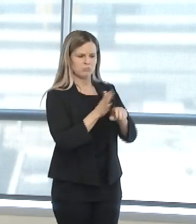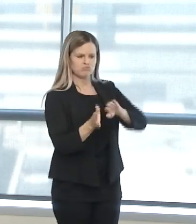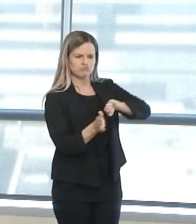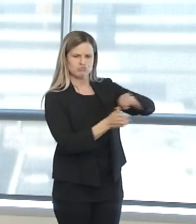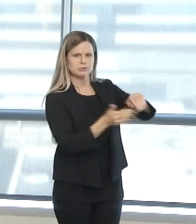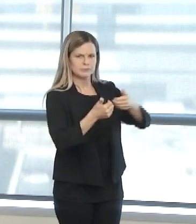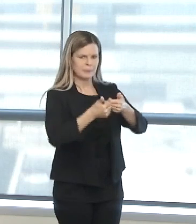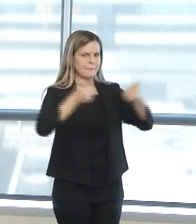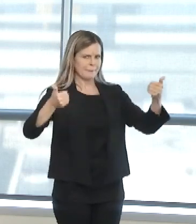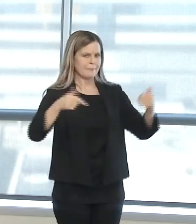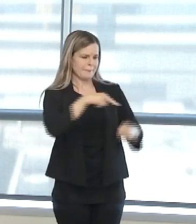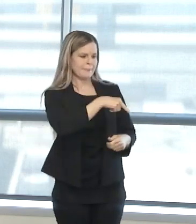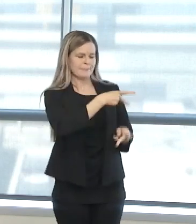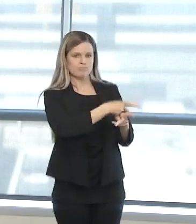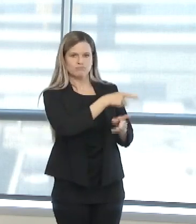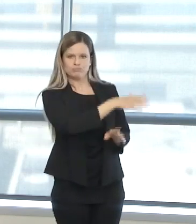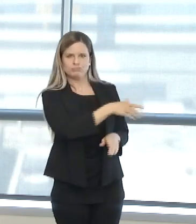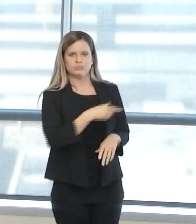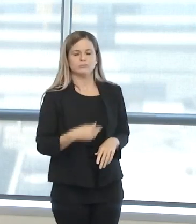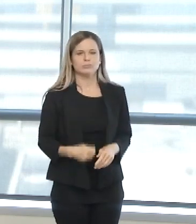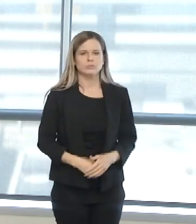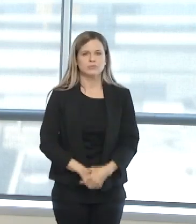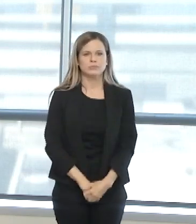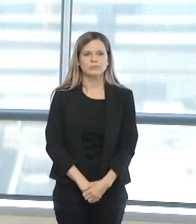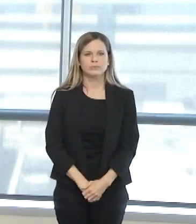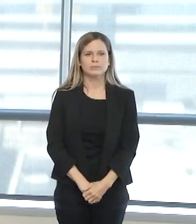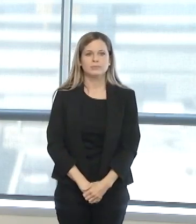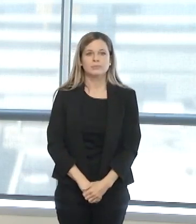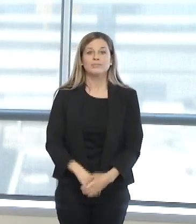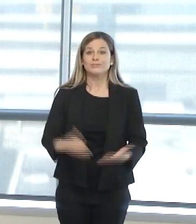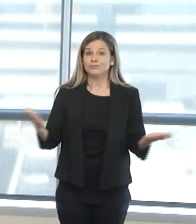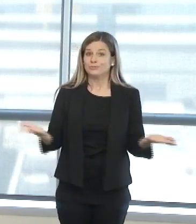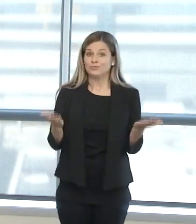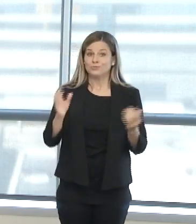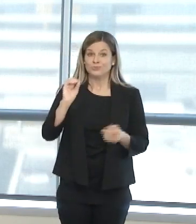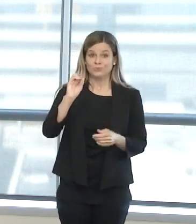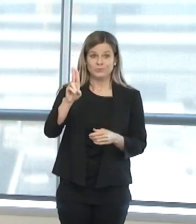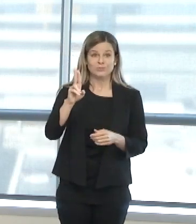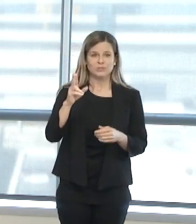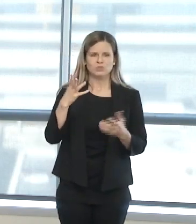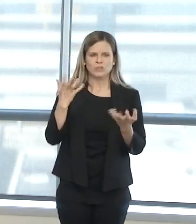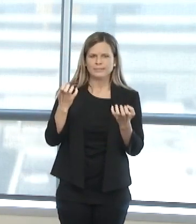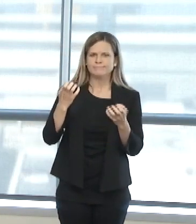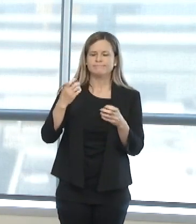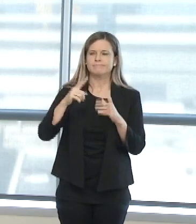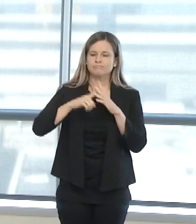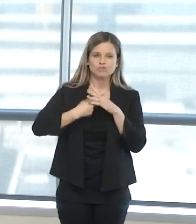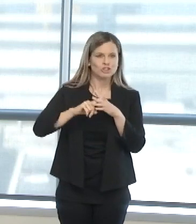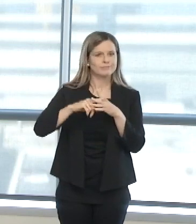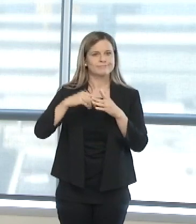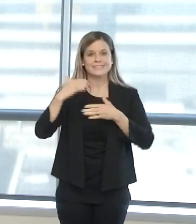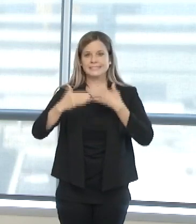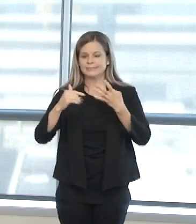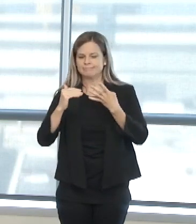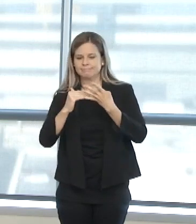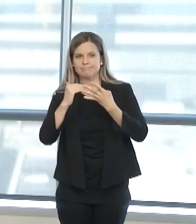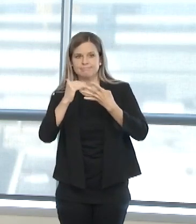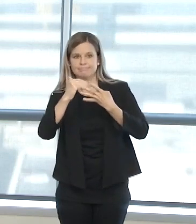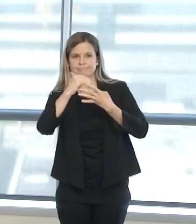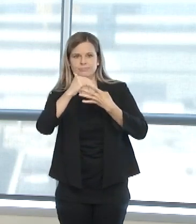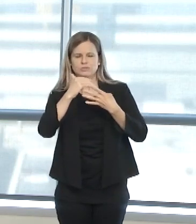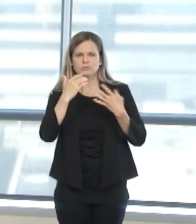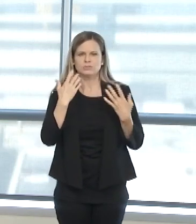surge plan. At OU Medicine, we hope to not have to activate this plan today or in the future, but have planned diligently